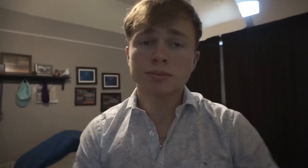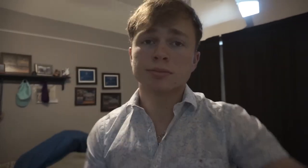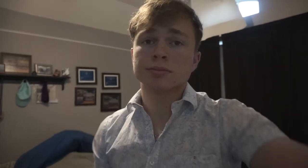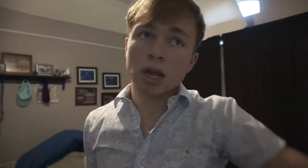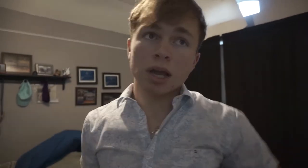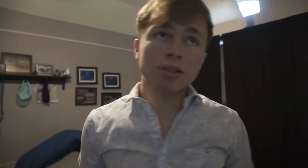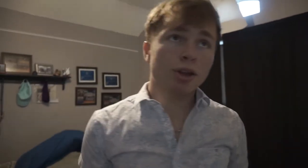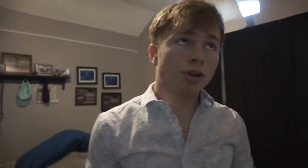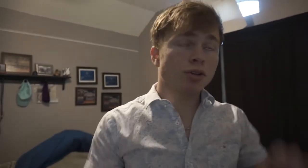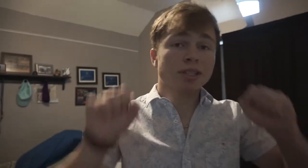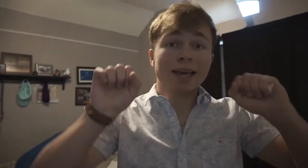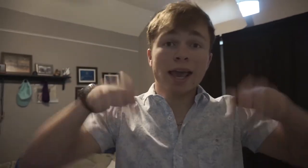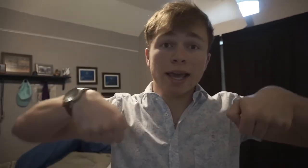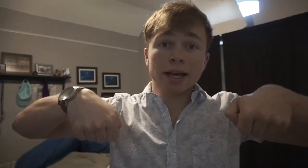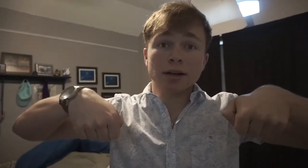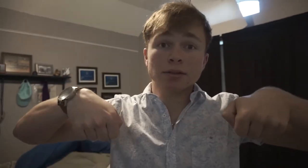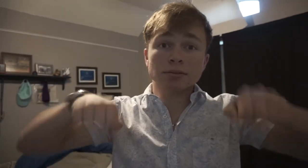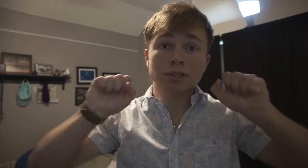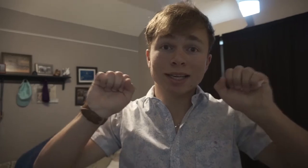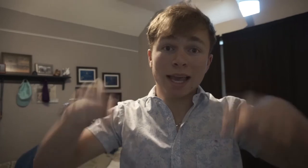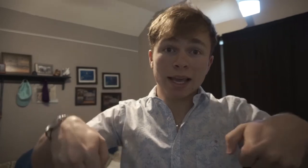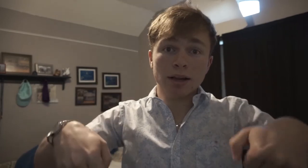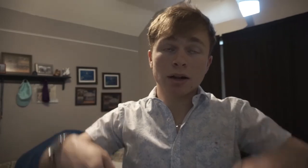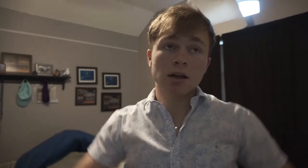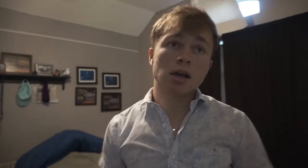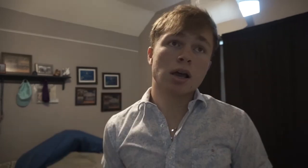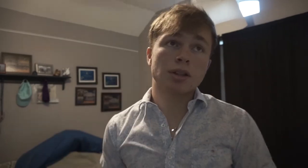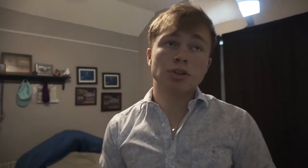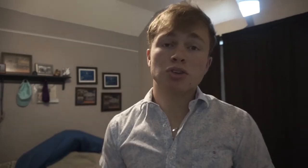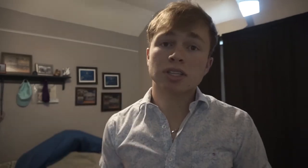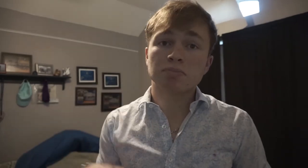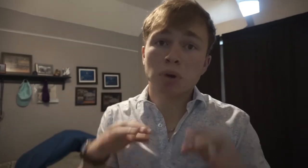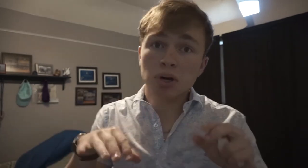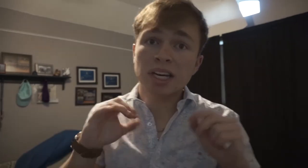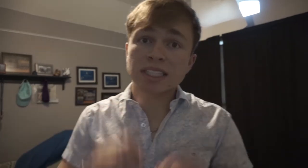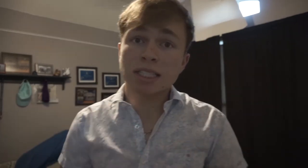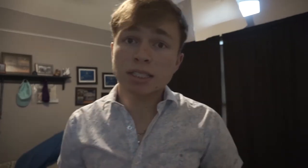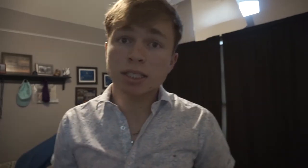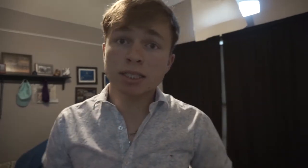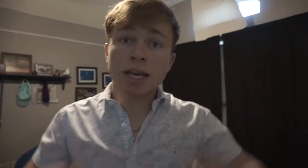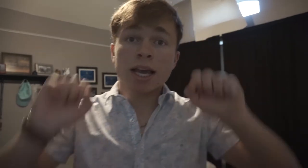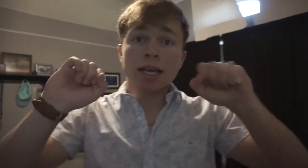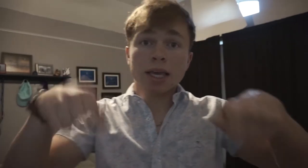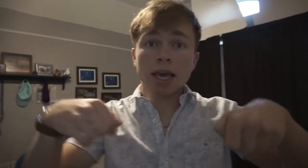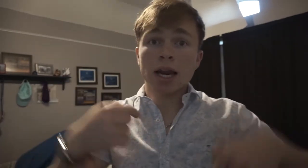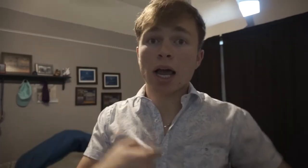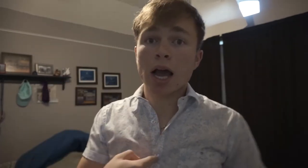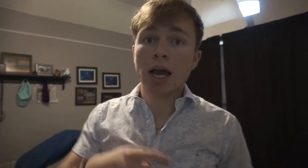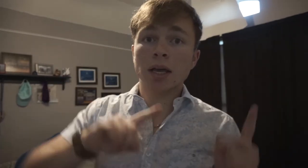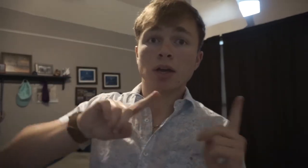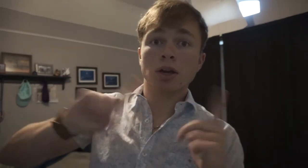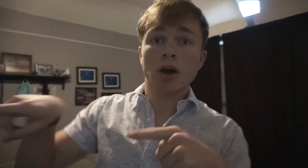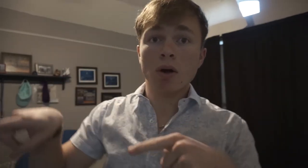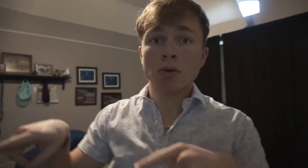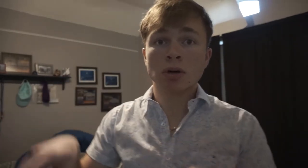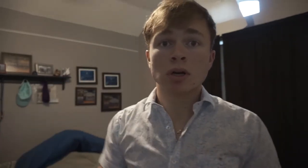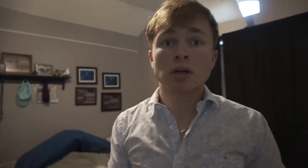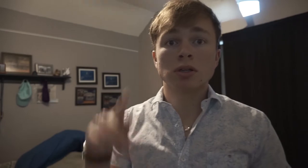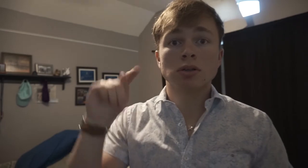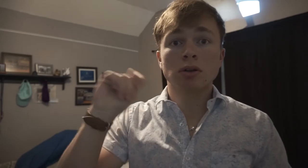And then there's can. Can. And then you can put it in the senses. Can I go to